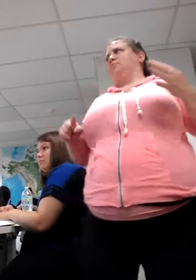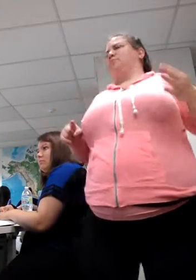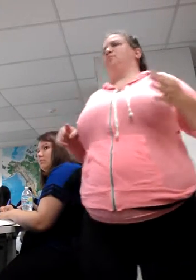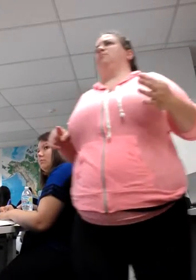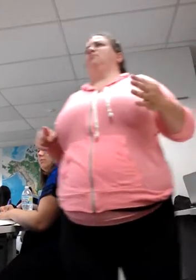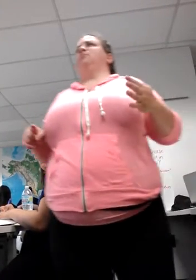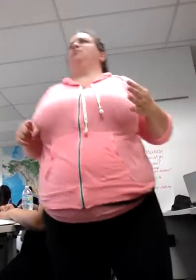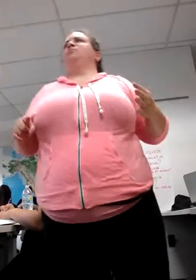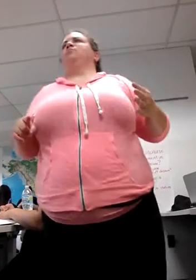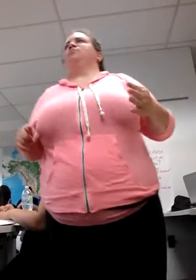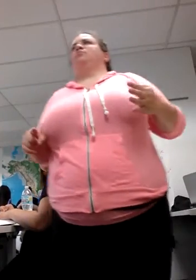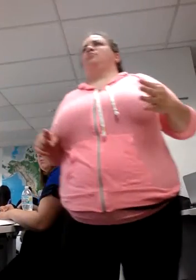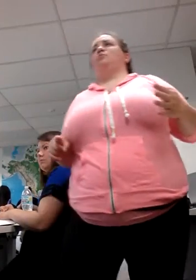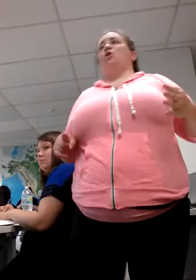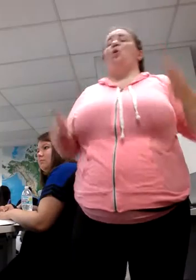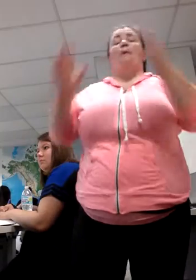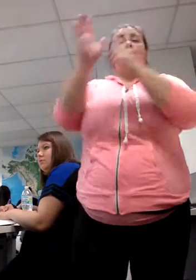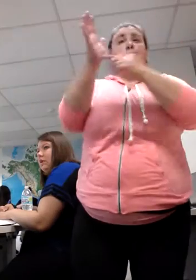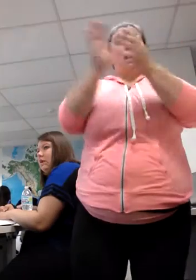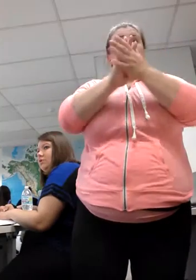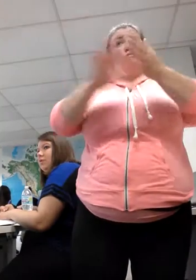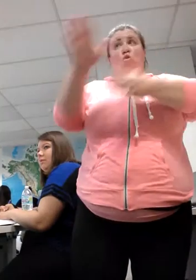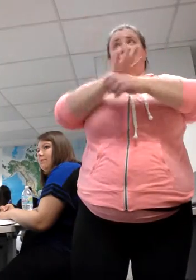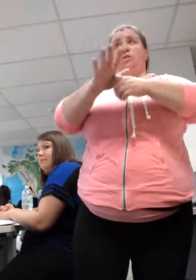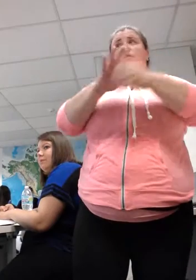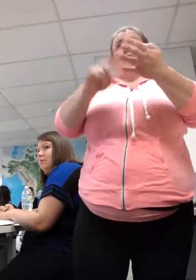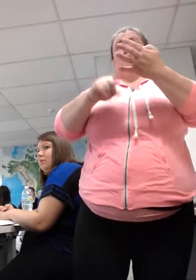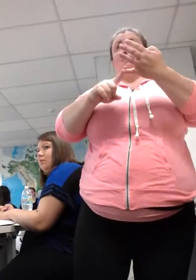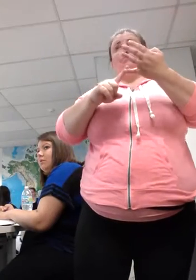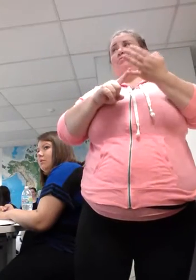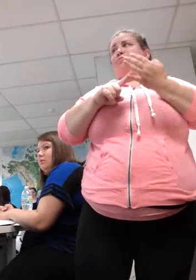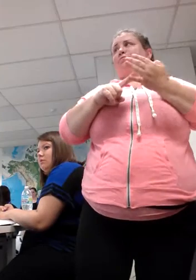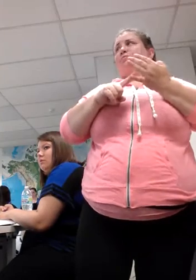Location, movement, palm orientation. Handshave. Handshave. it's not manual.